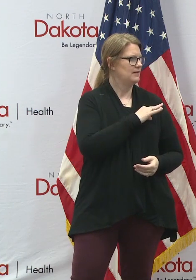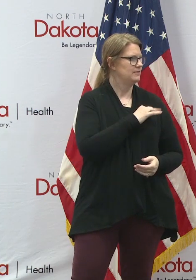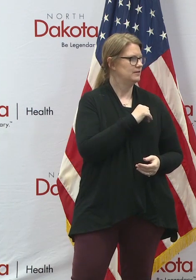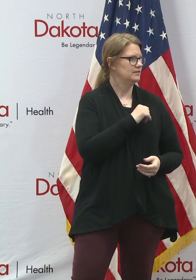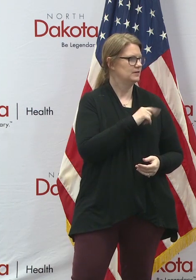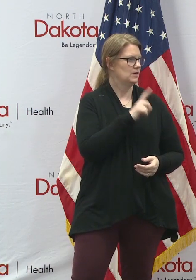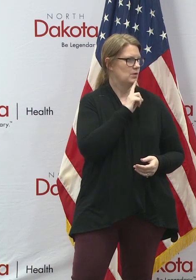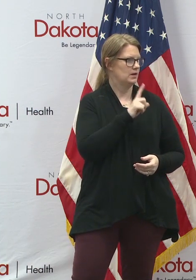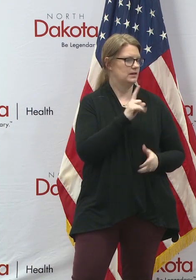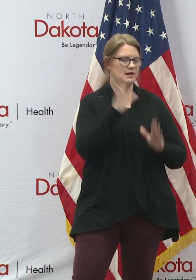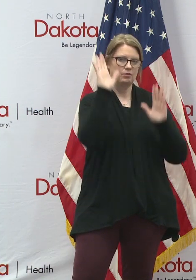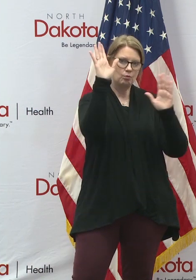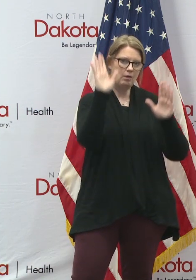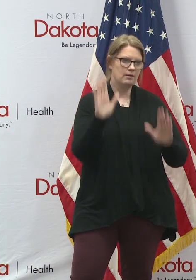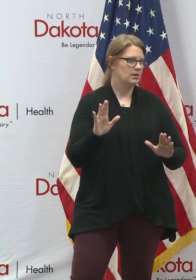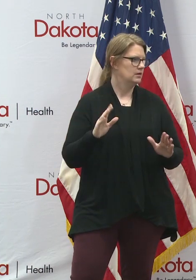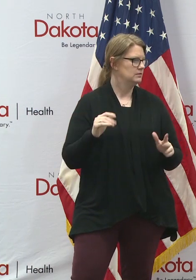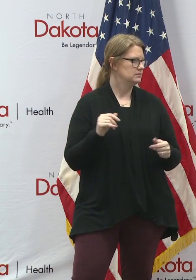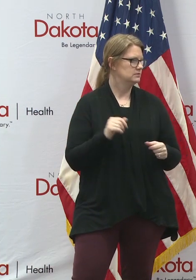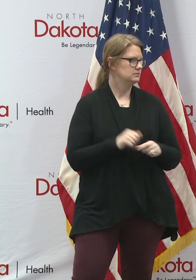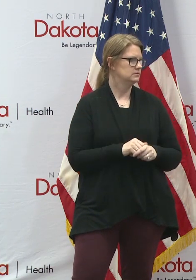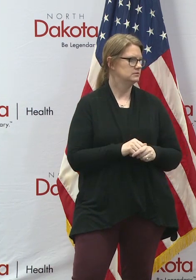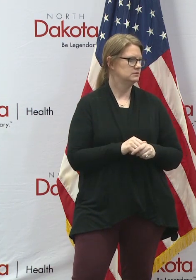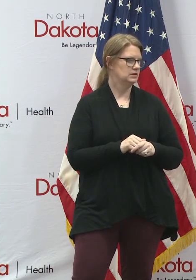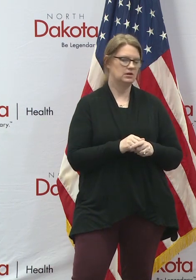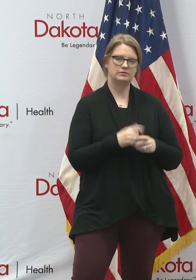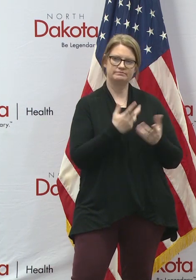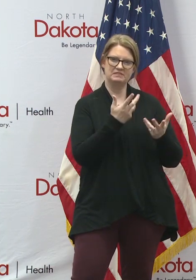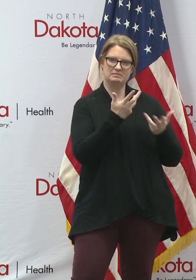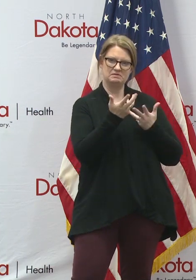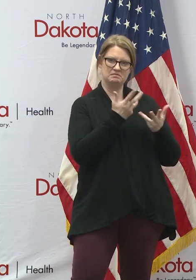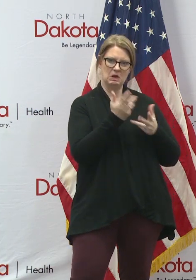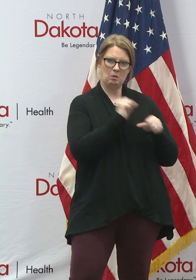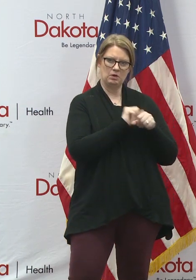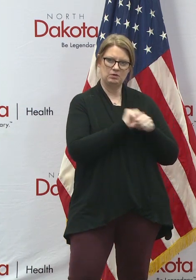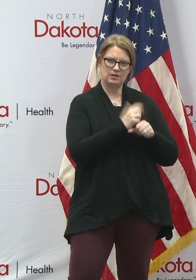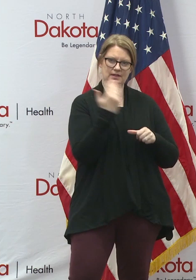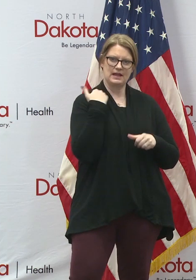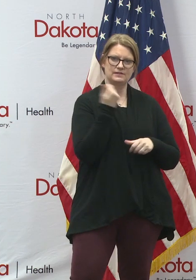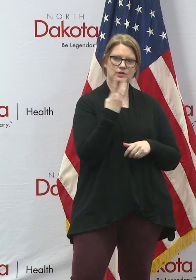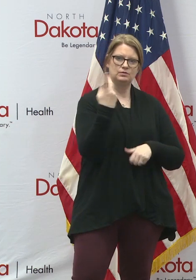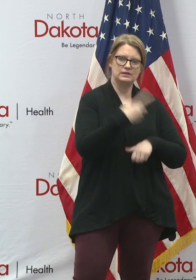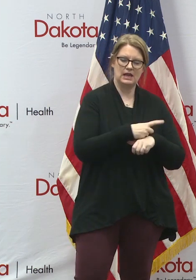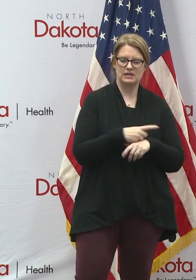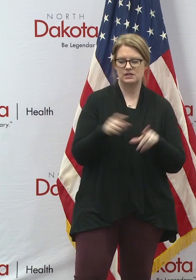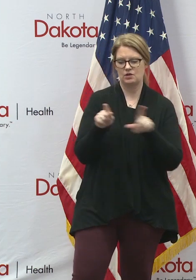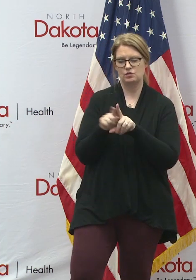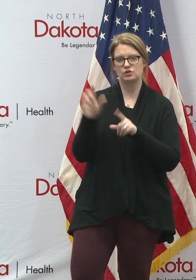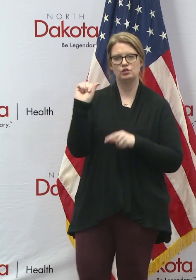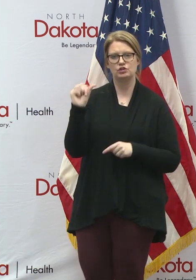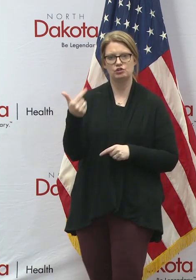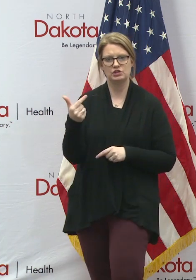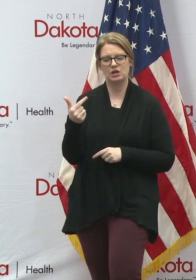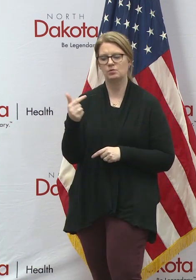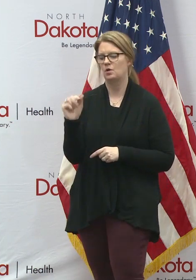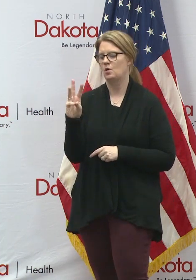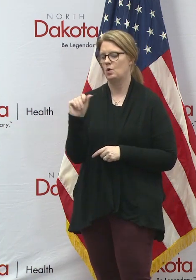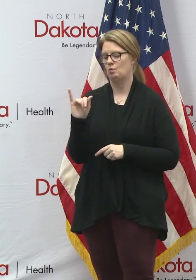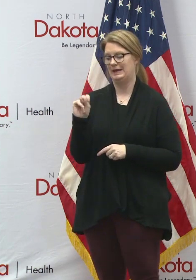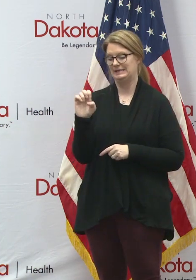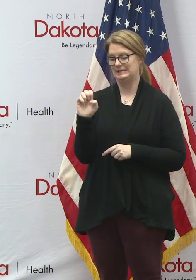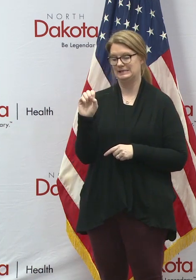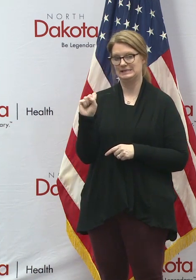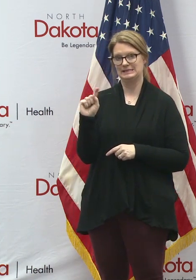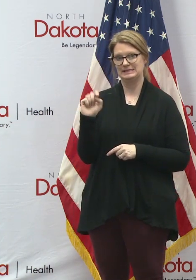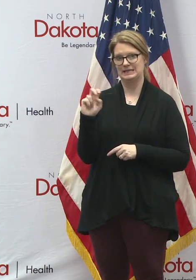incredible in terms of working with the last few days. Also to Attorney General Wayne Stengem, because he's provided valuable